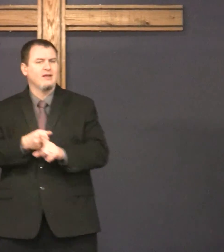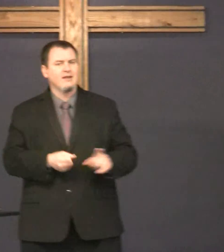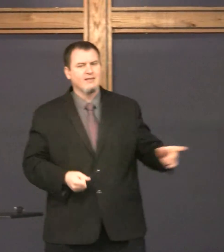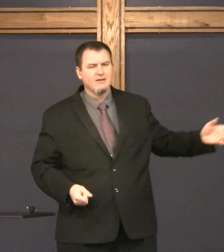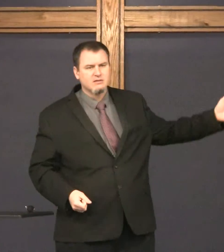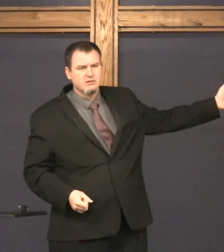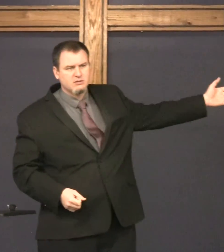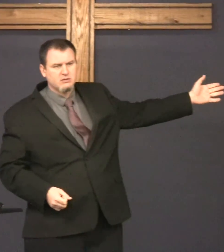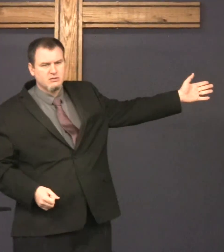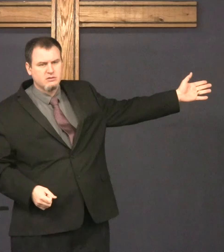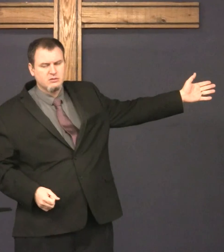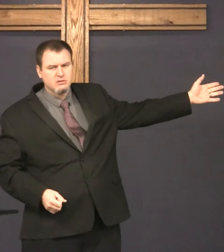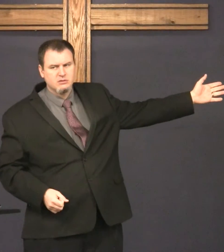And then this is.